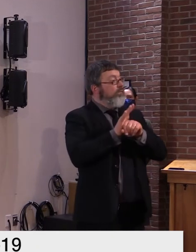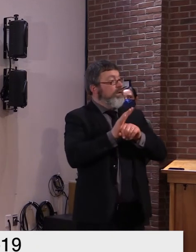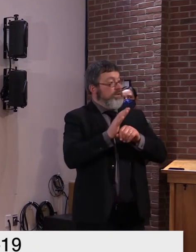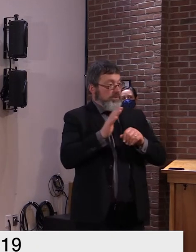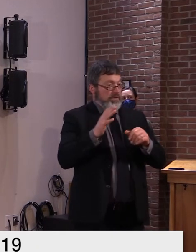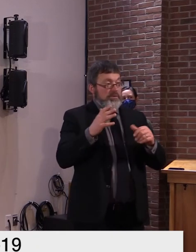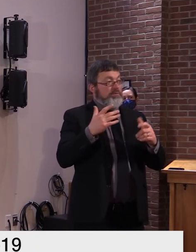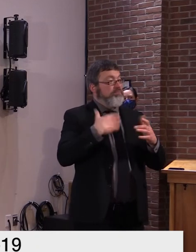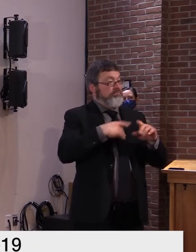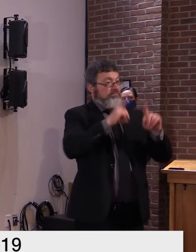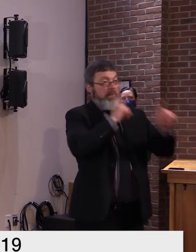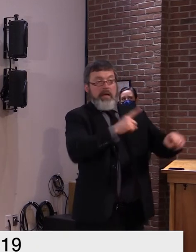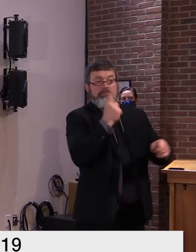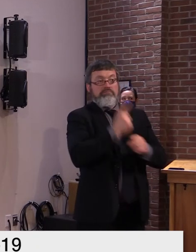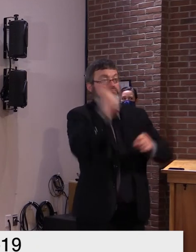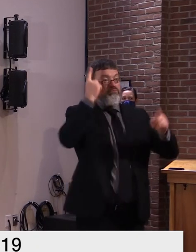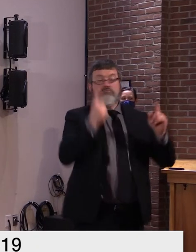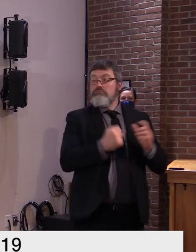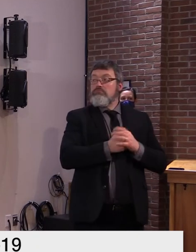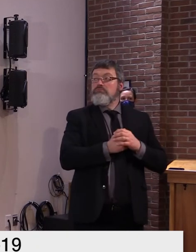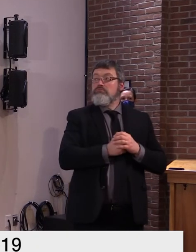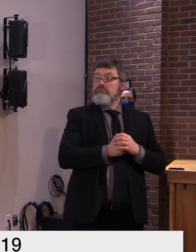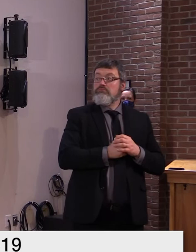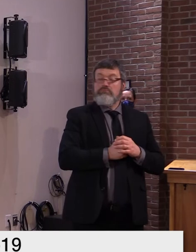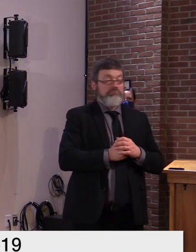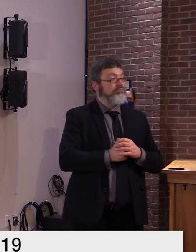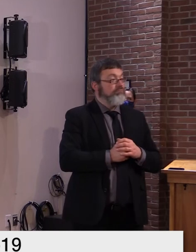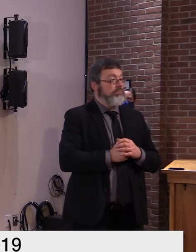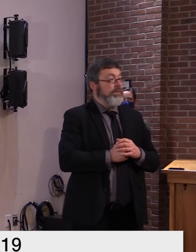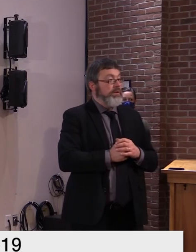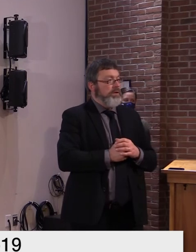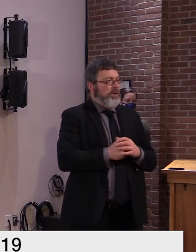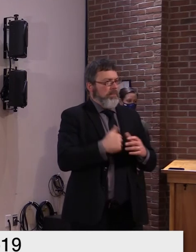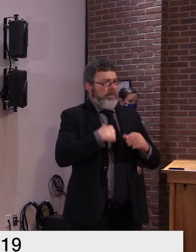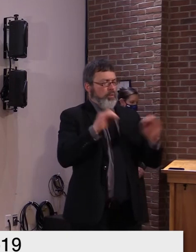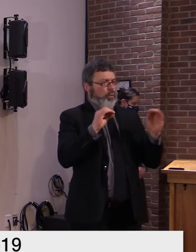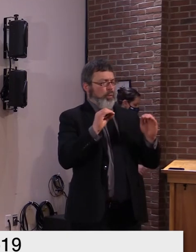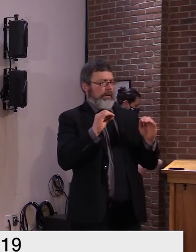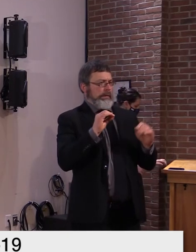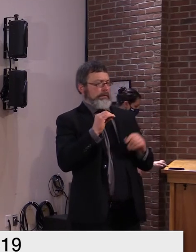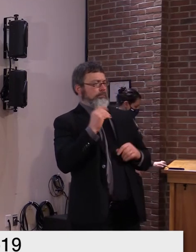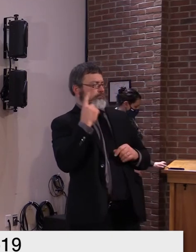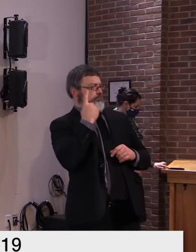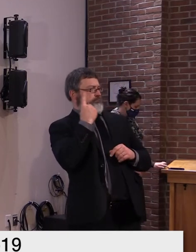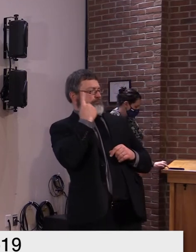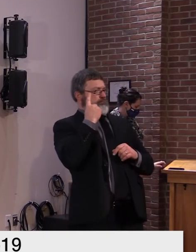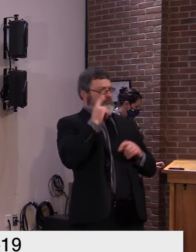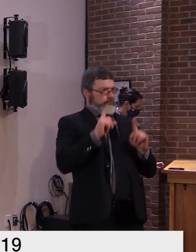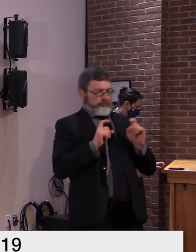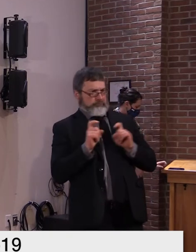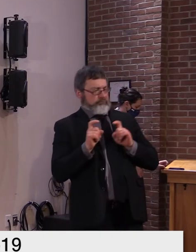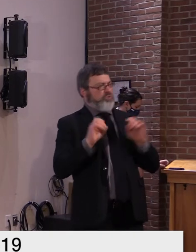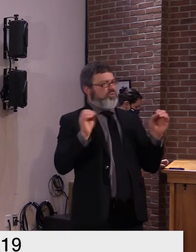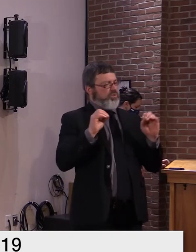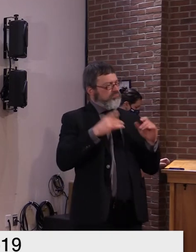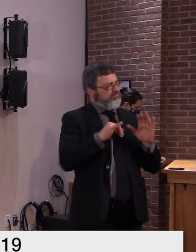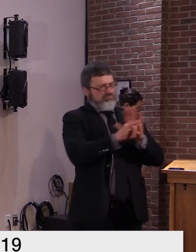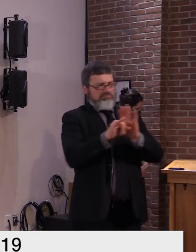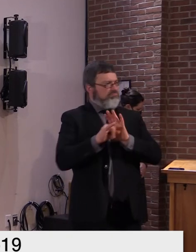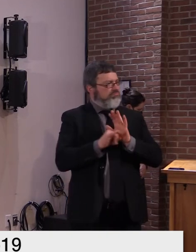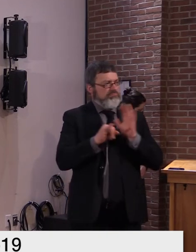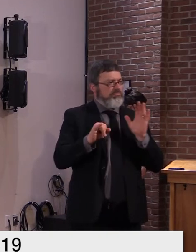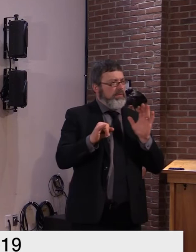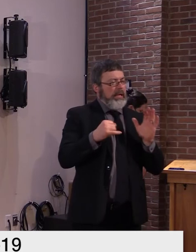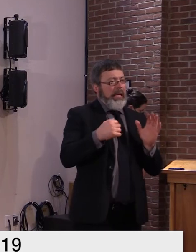And I don't believe we're missing it in any regard and hence letting a lot of cases be out there that could be